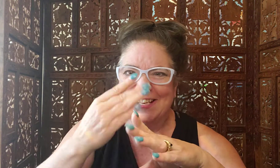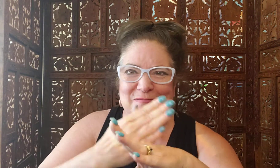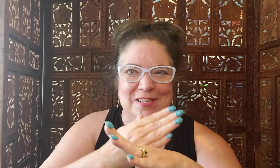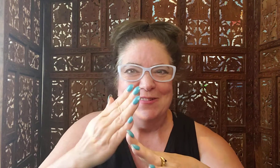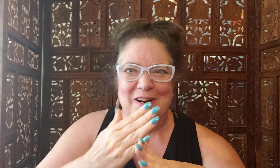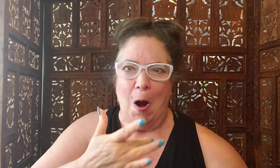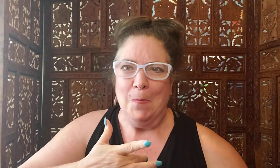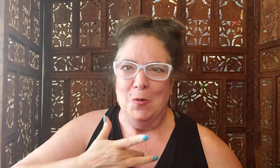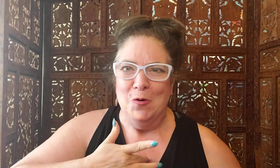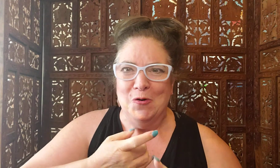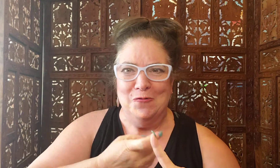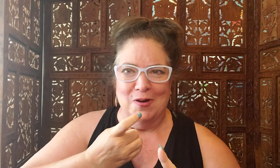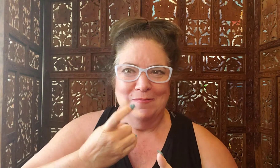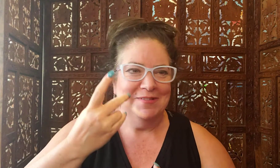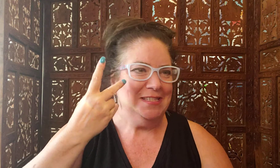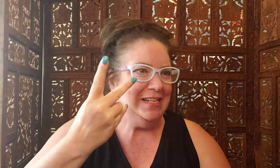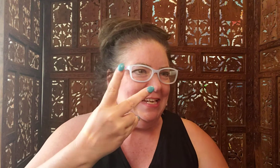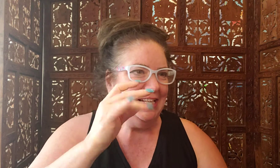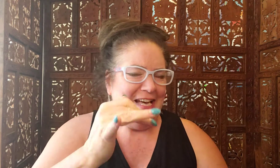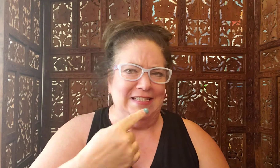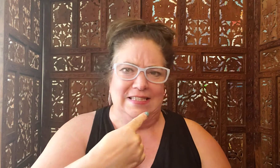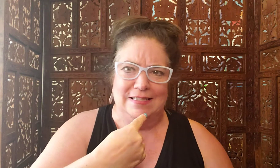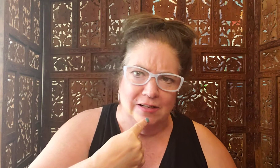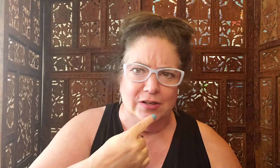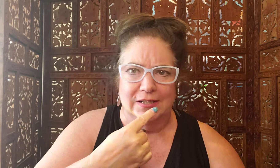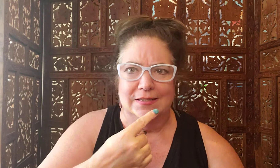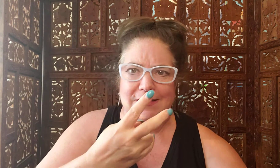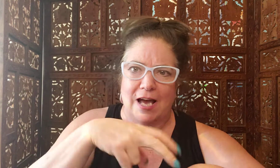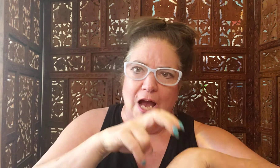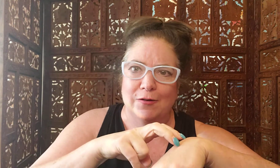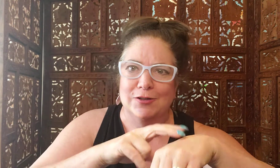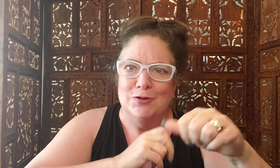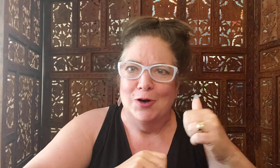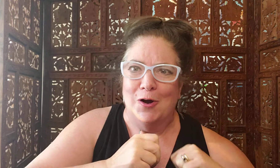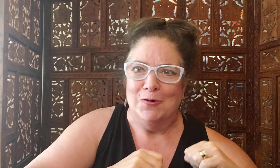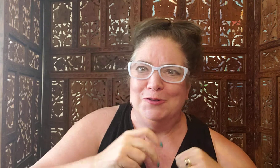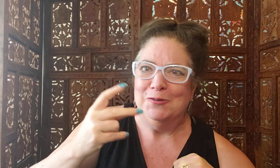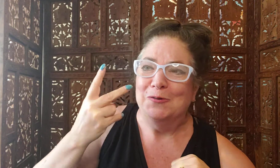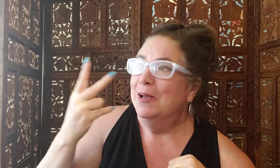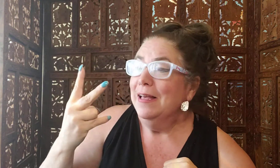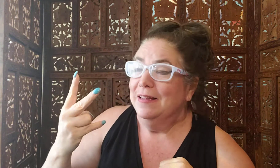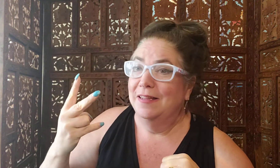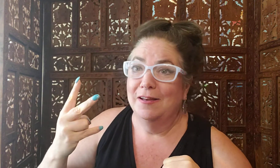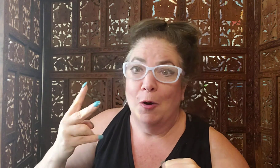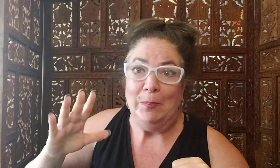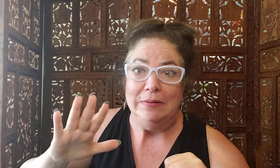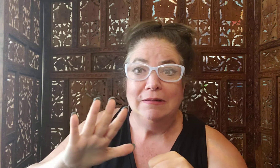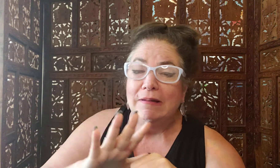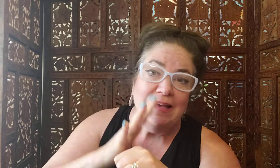between our mood from seeing that serious Irish show to the complete